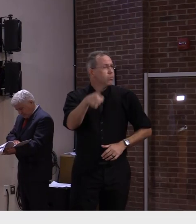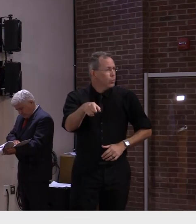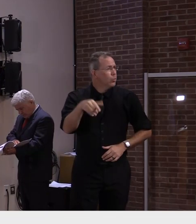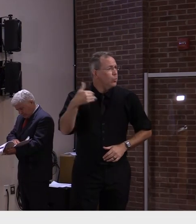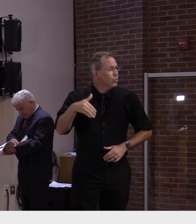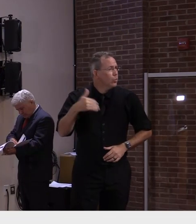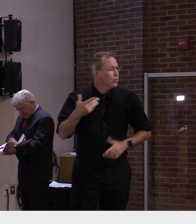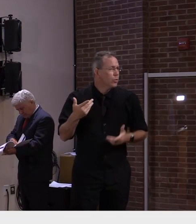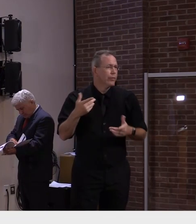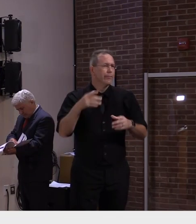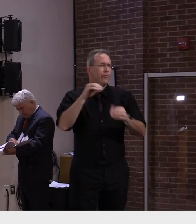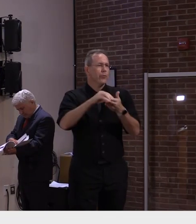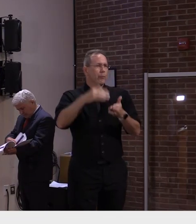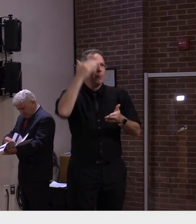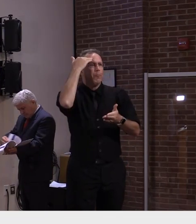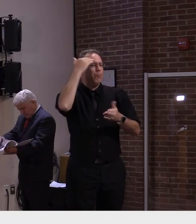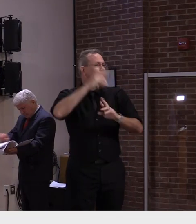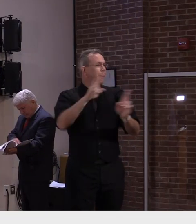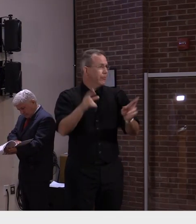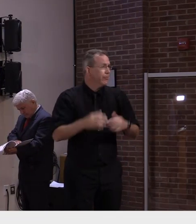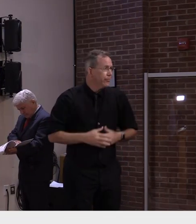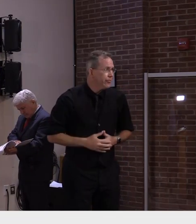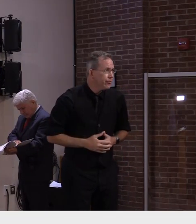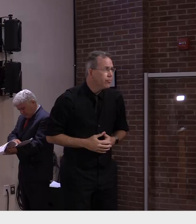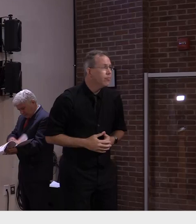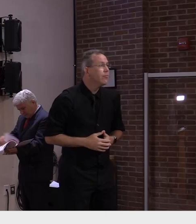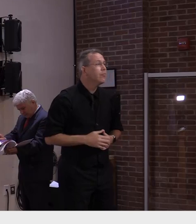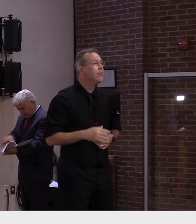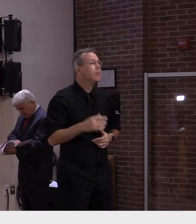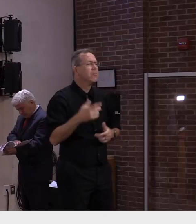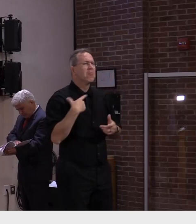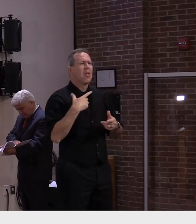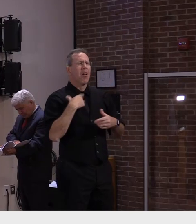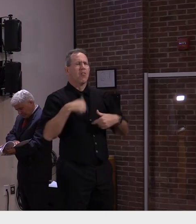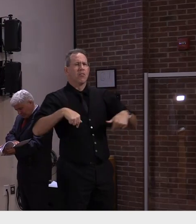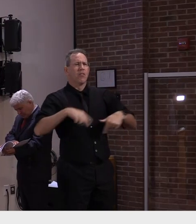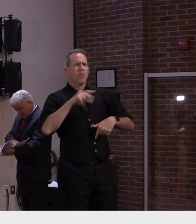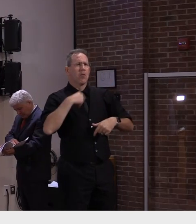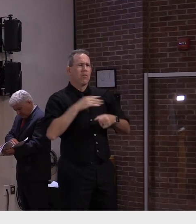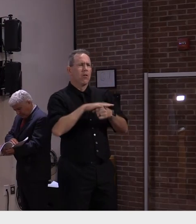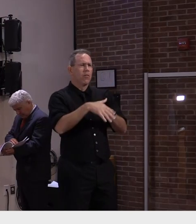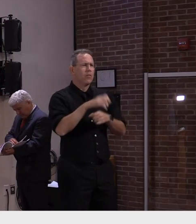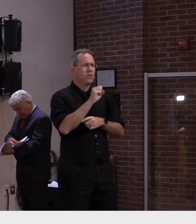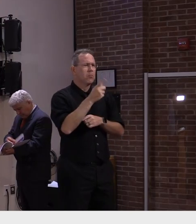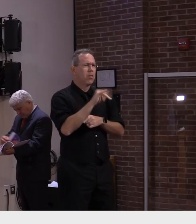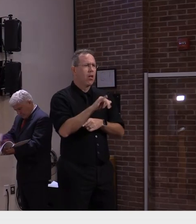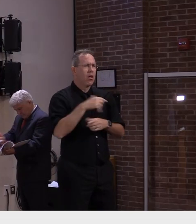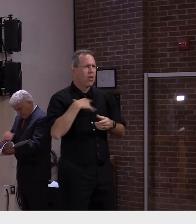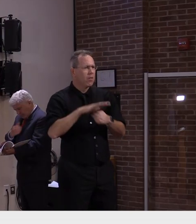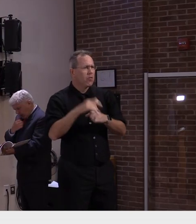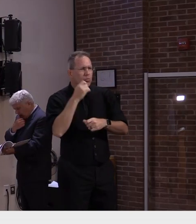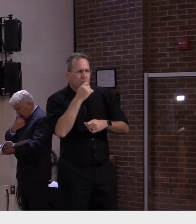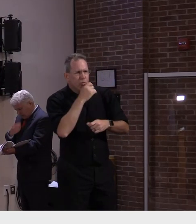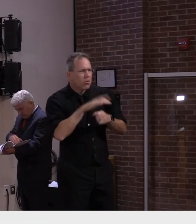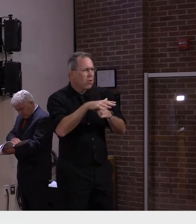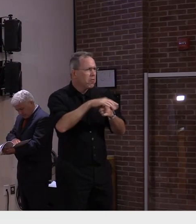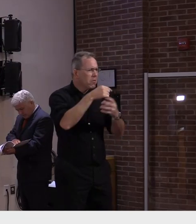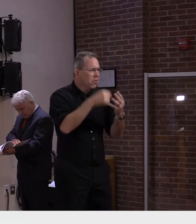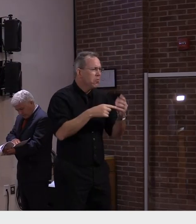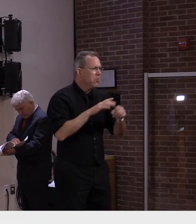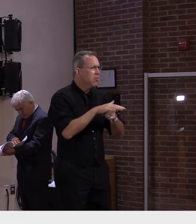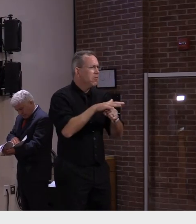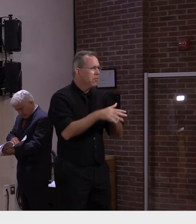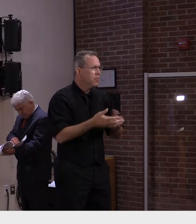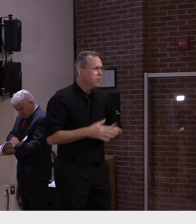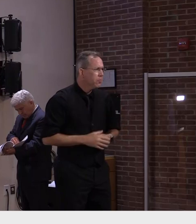we're doing fine with that. With regard to turnaround time, I've heard some reports of people who have had to wait